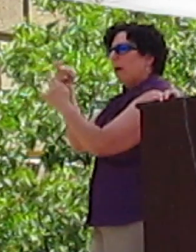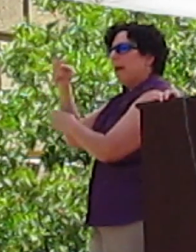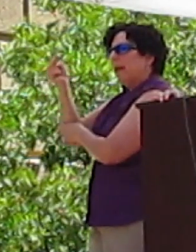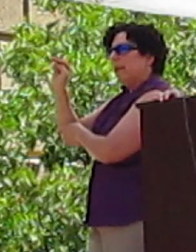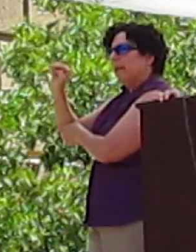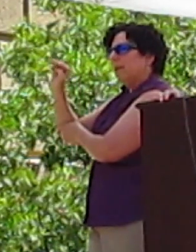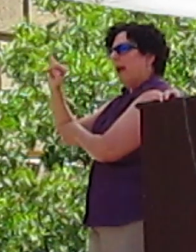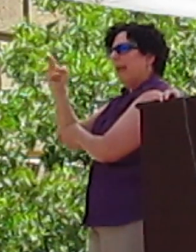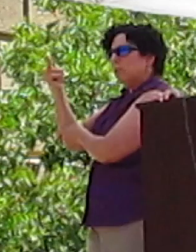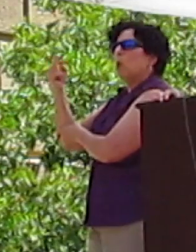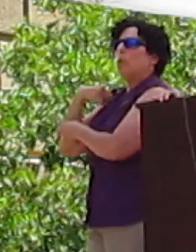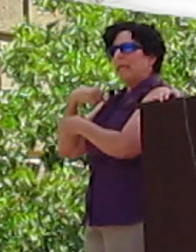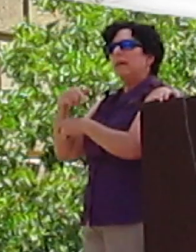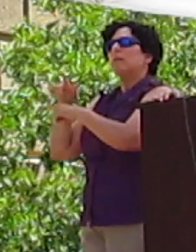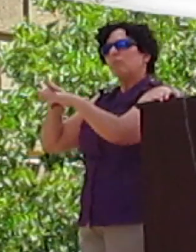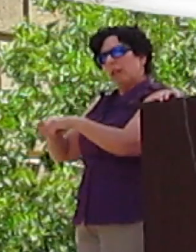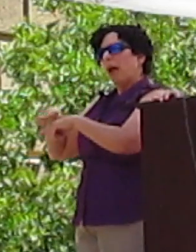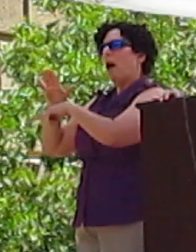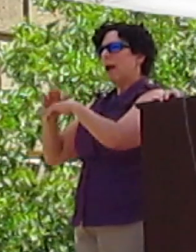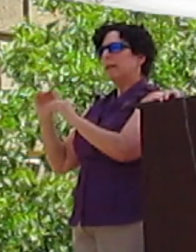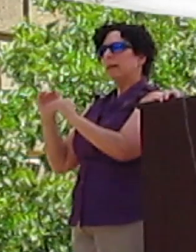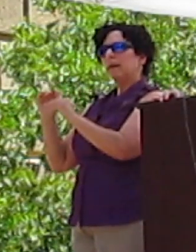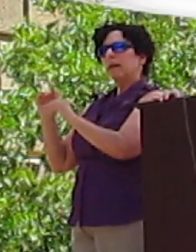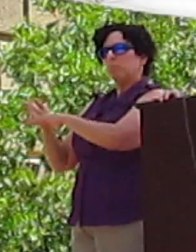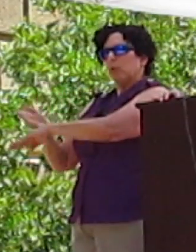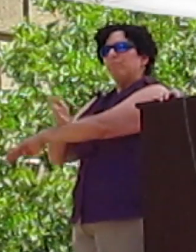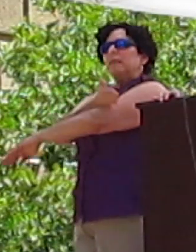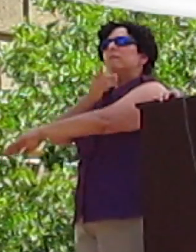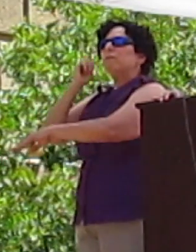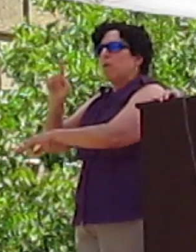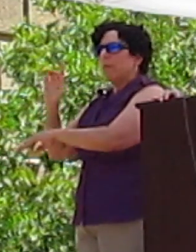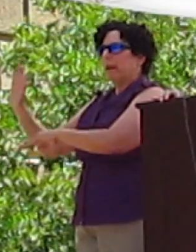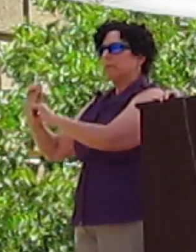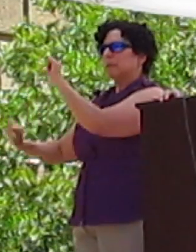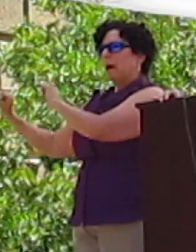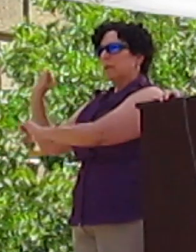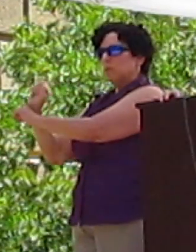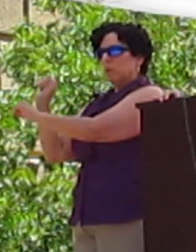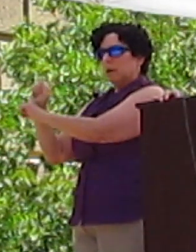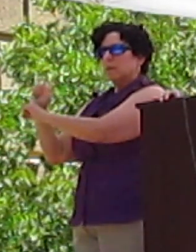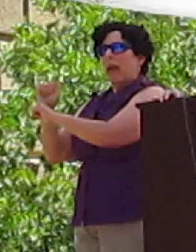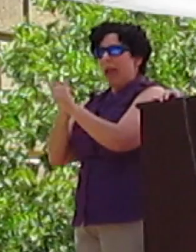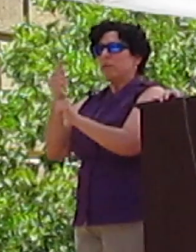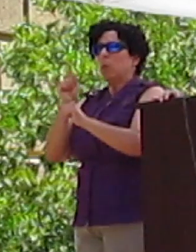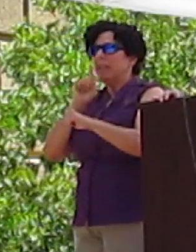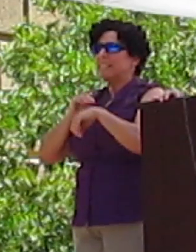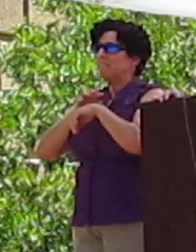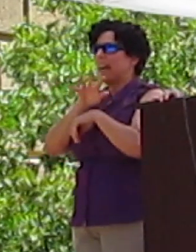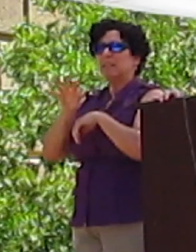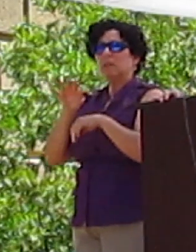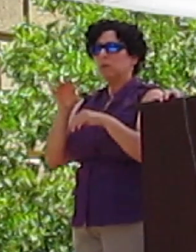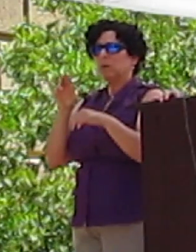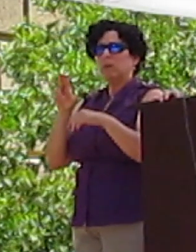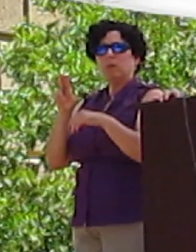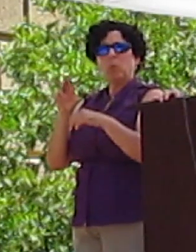the advancements of sciences. Each and every one of us is a scientist, consume science, is affected by science, and cannot afford